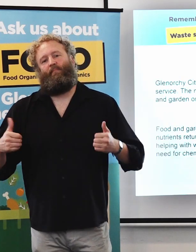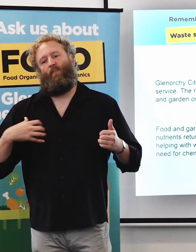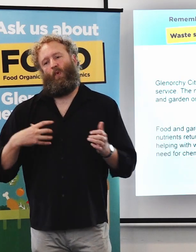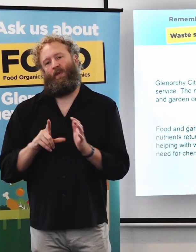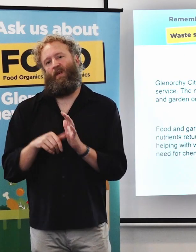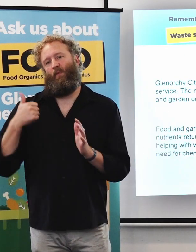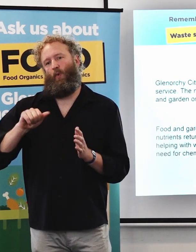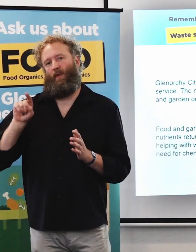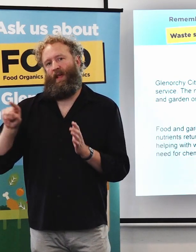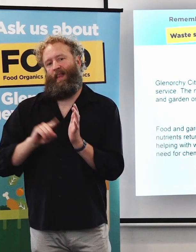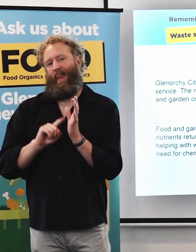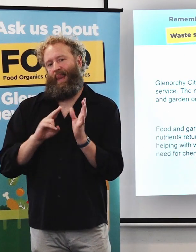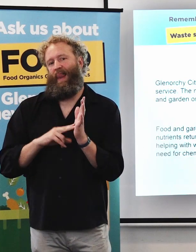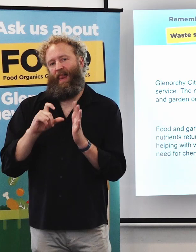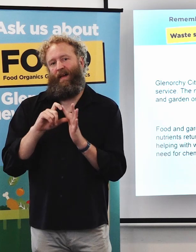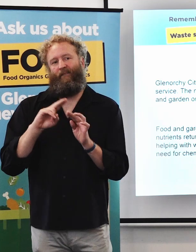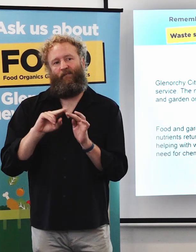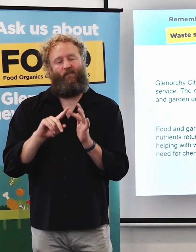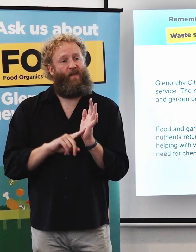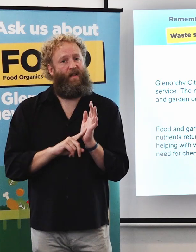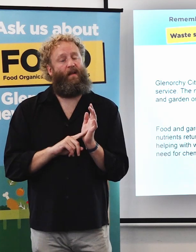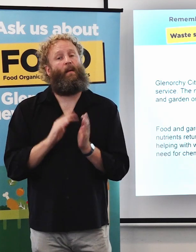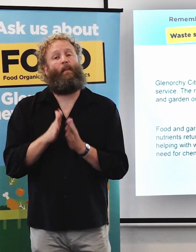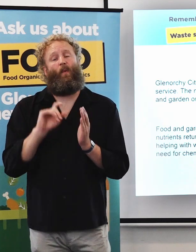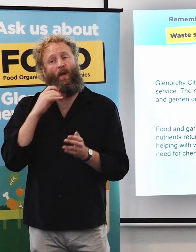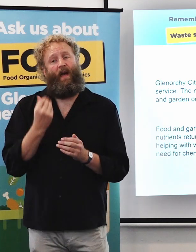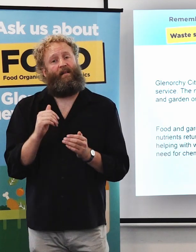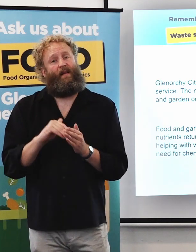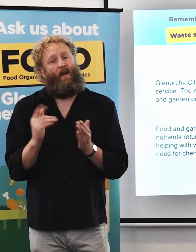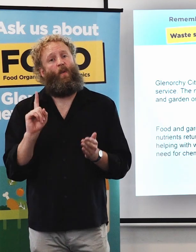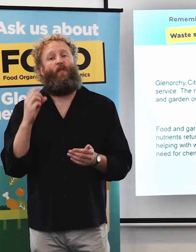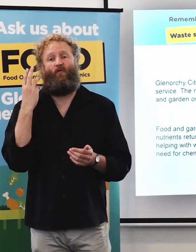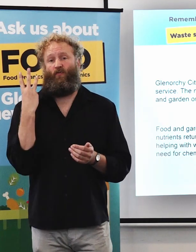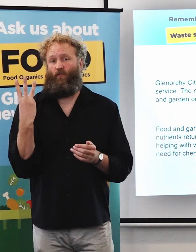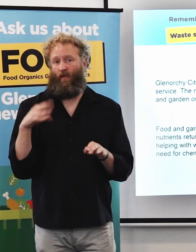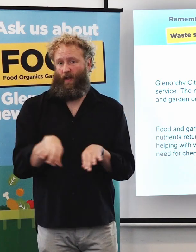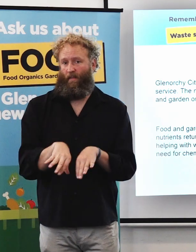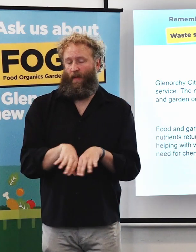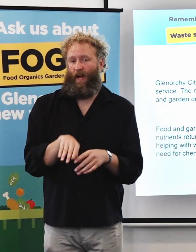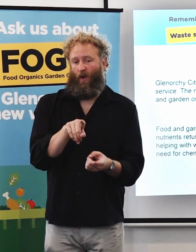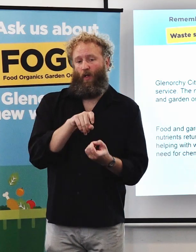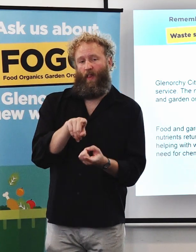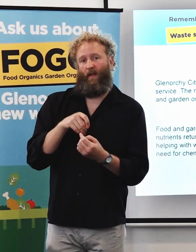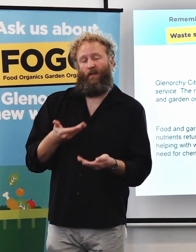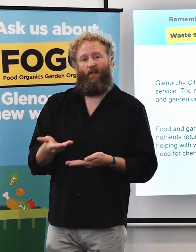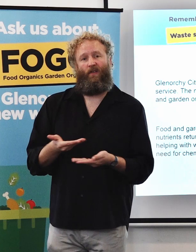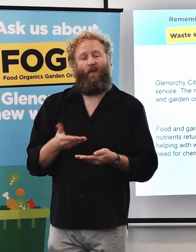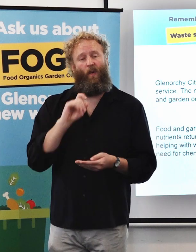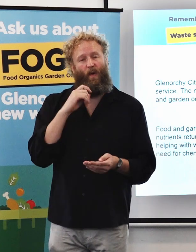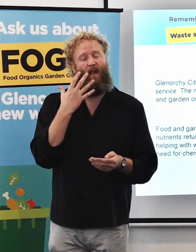So it's a three bin waste collection service. We'll have, each household will have a standard waste and recycling bin and a FOGO